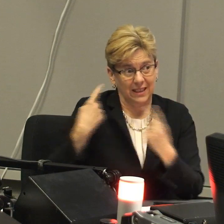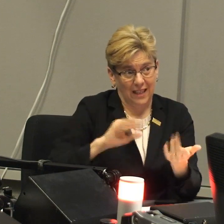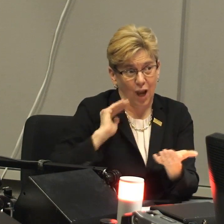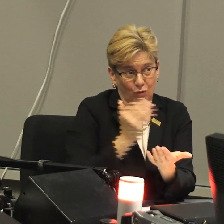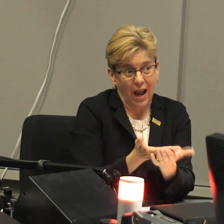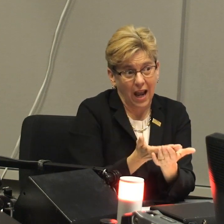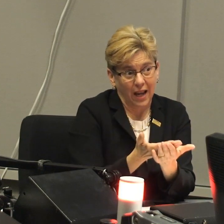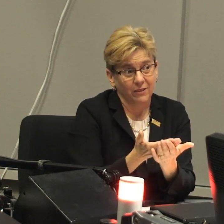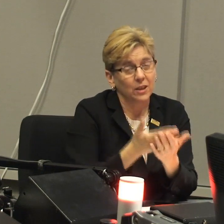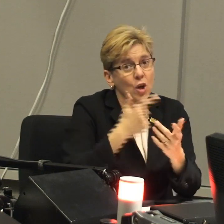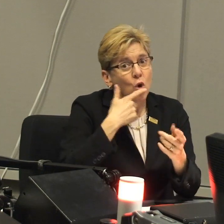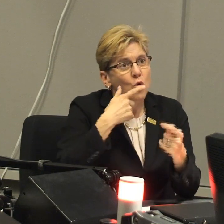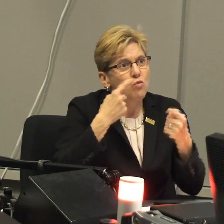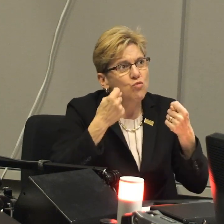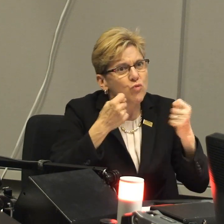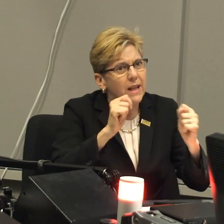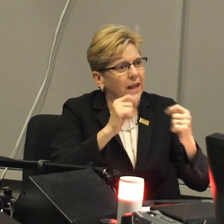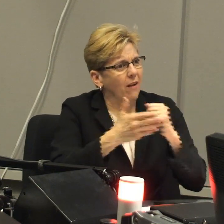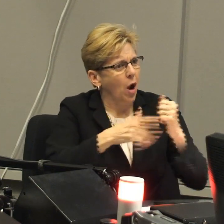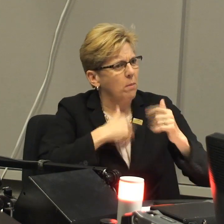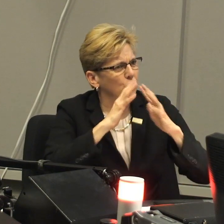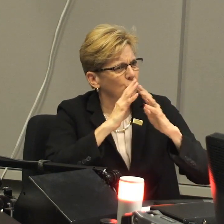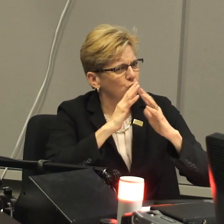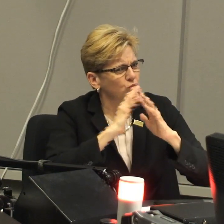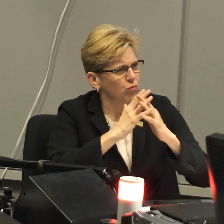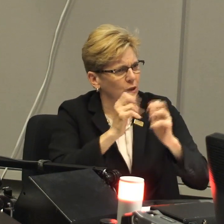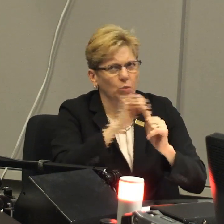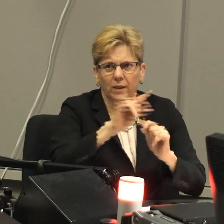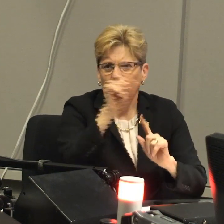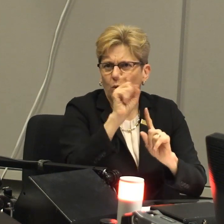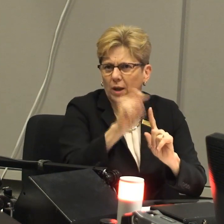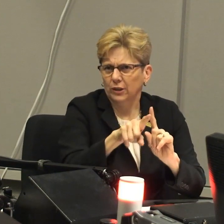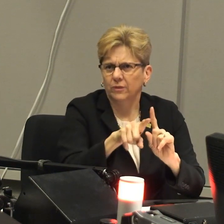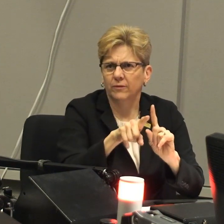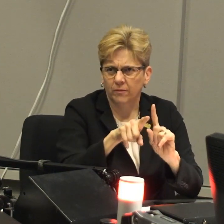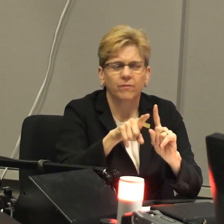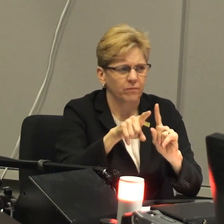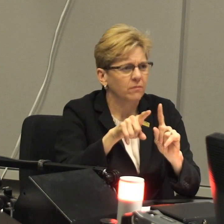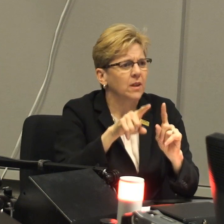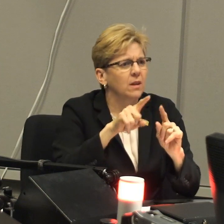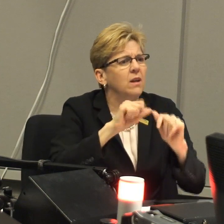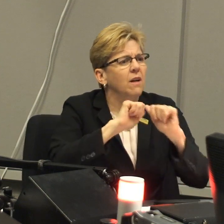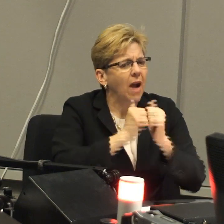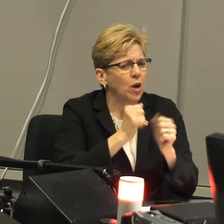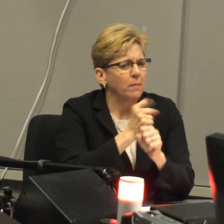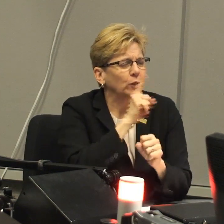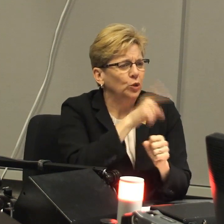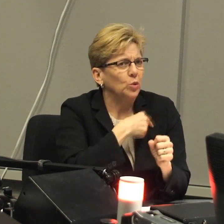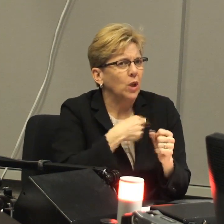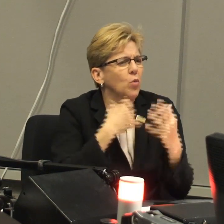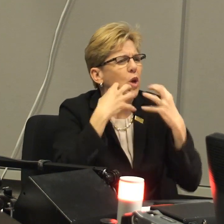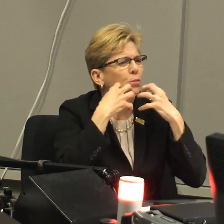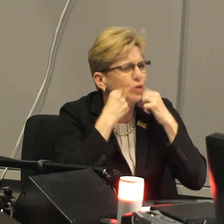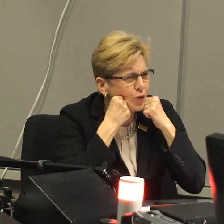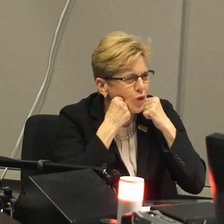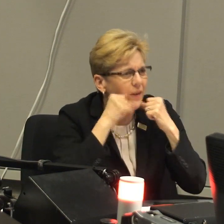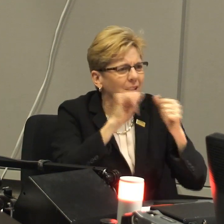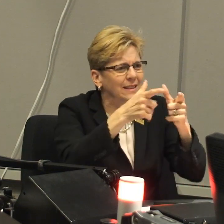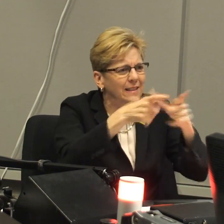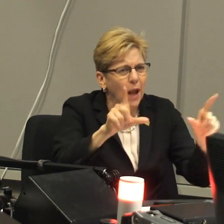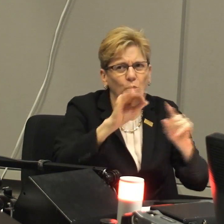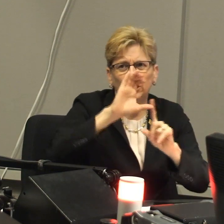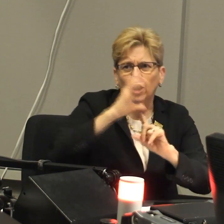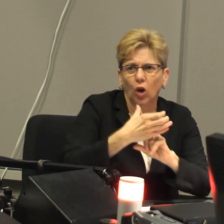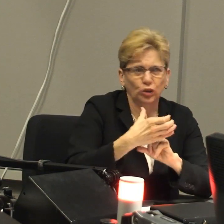of the conversation that people have engaged in since I arrived. And they've really helped us wrestle with this question of how to make